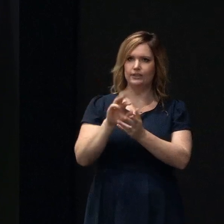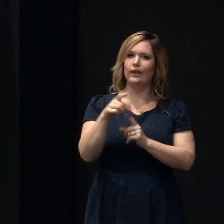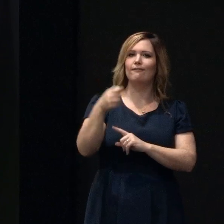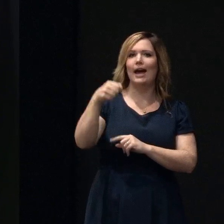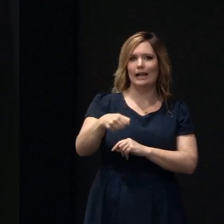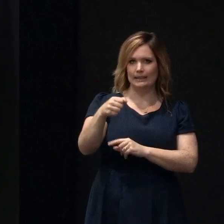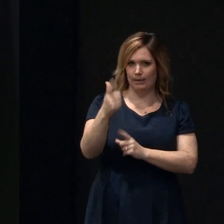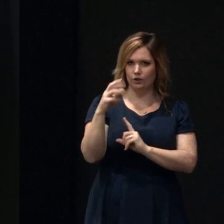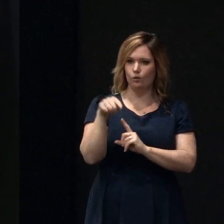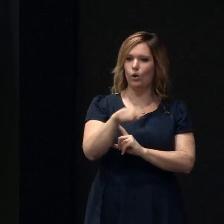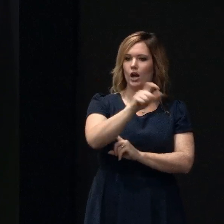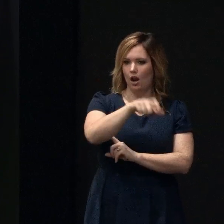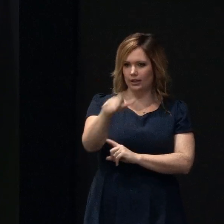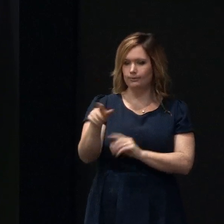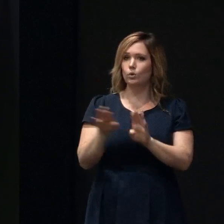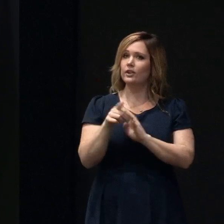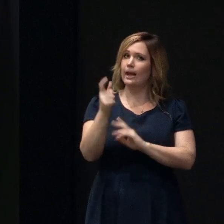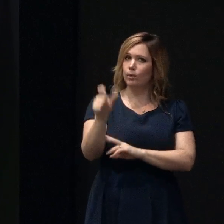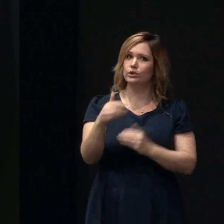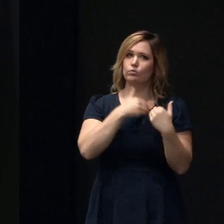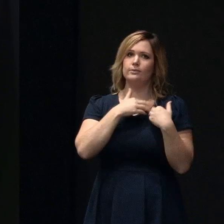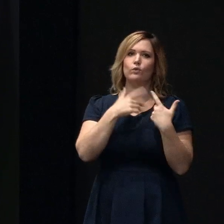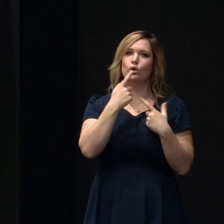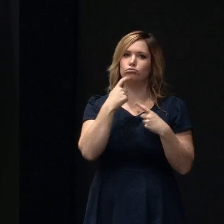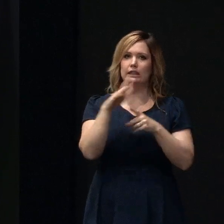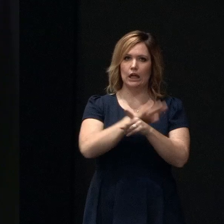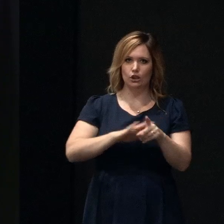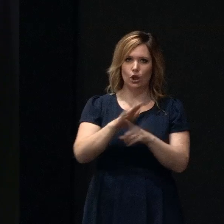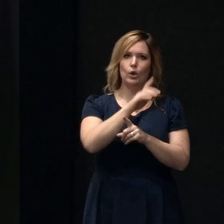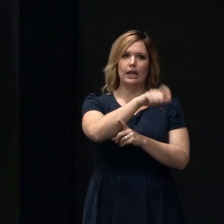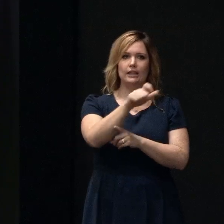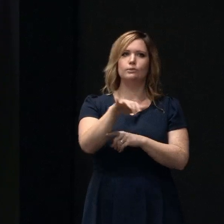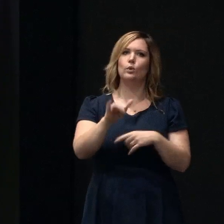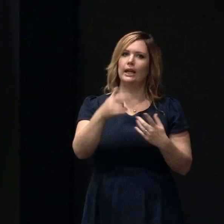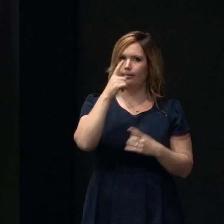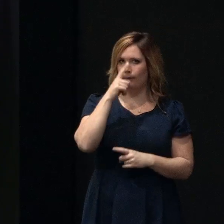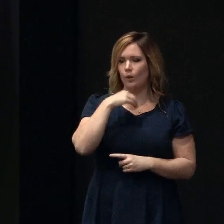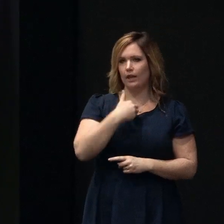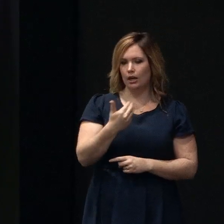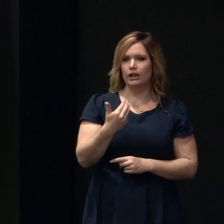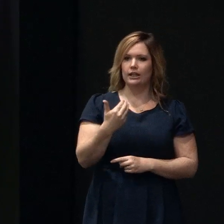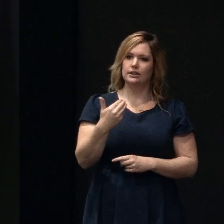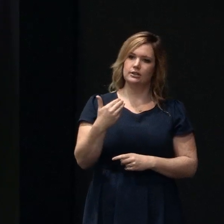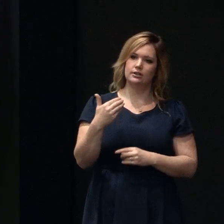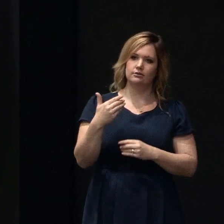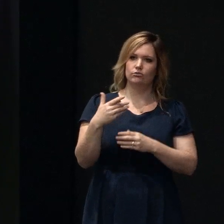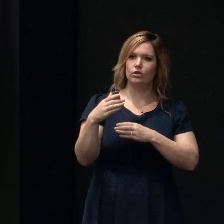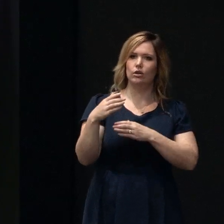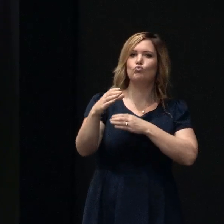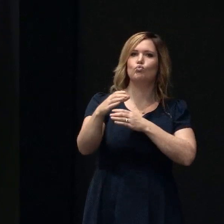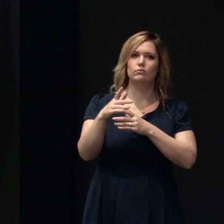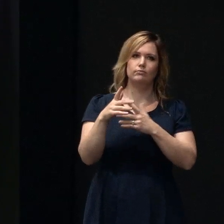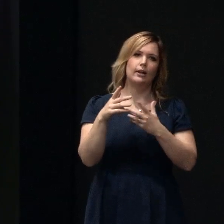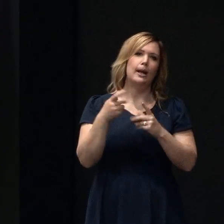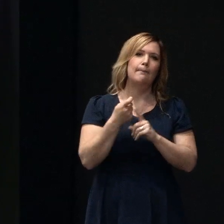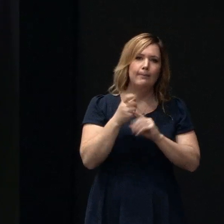but they also deal one-to-one with our red zone customers and anyone who requires any relief type facilities. So they have